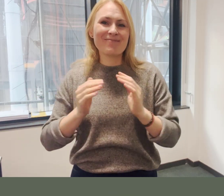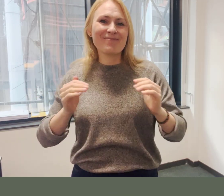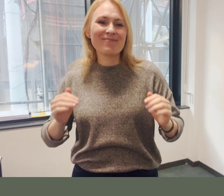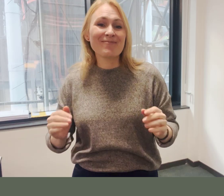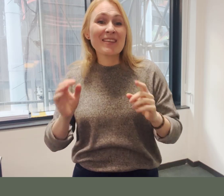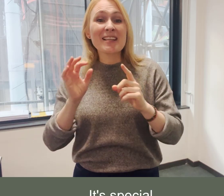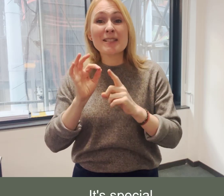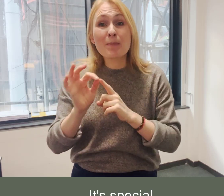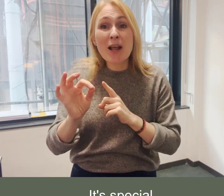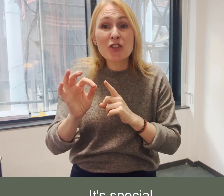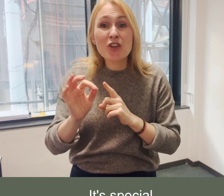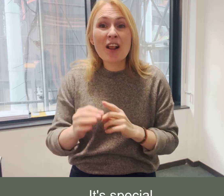It's special